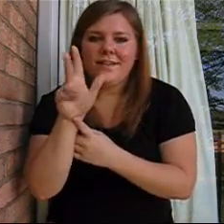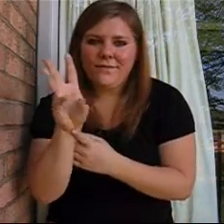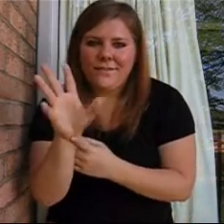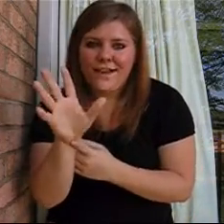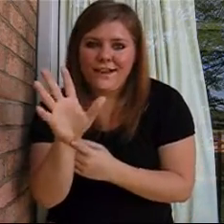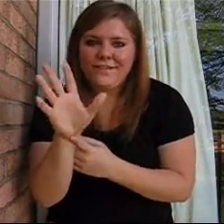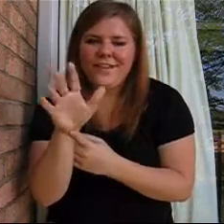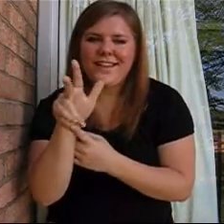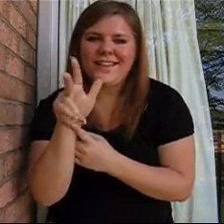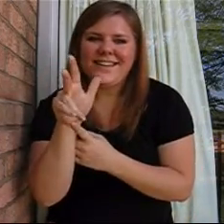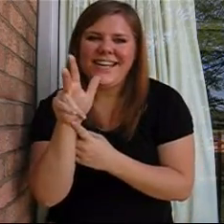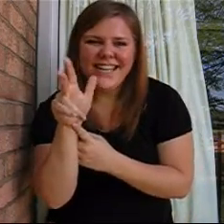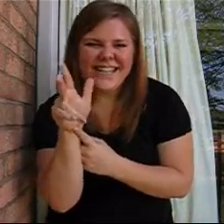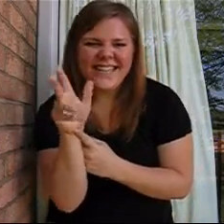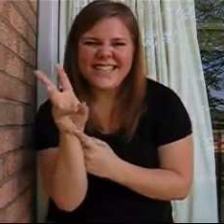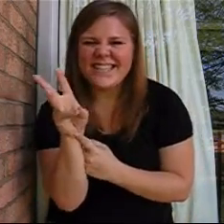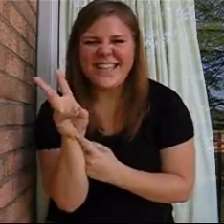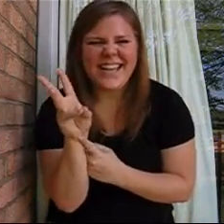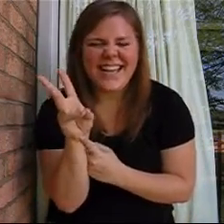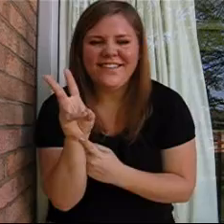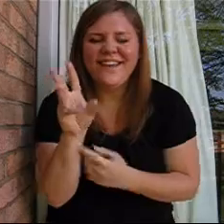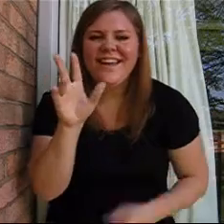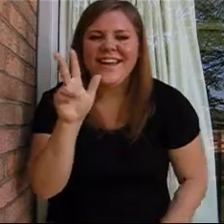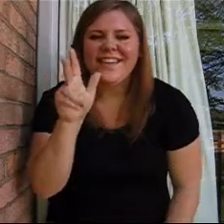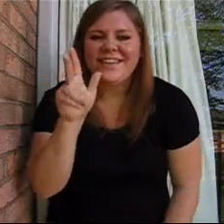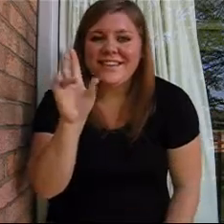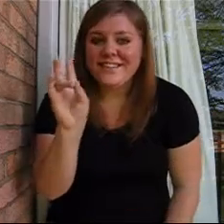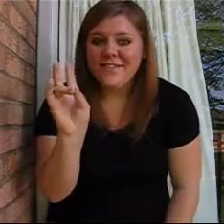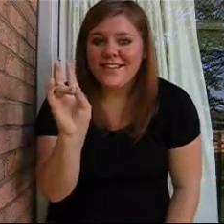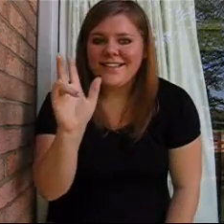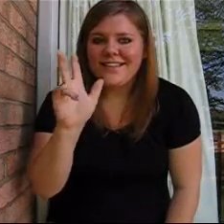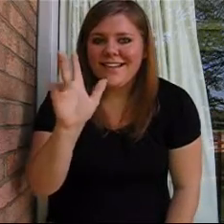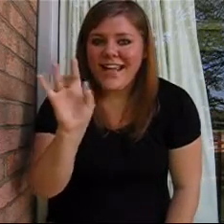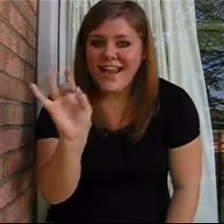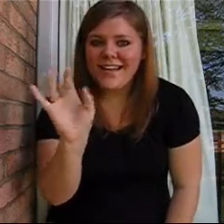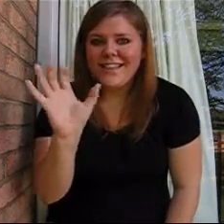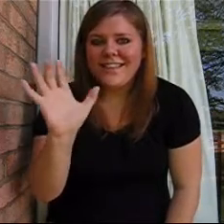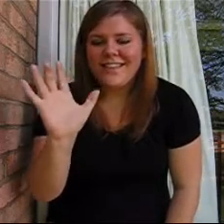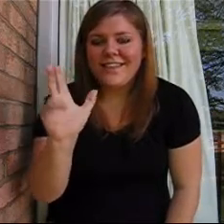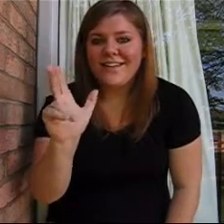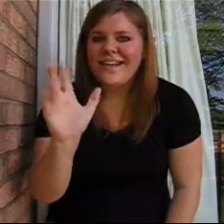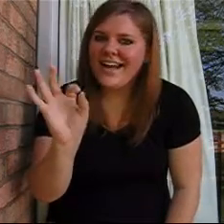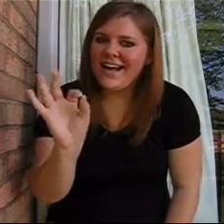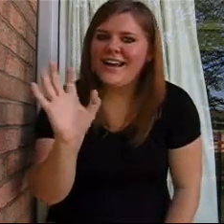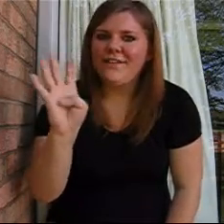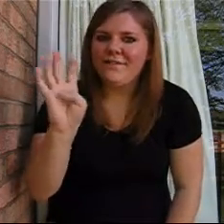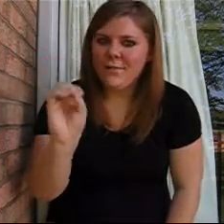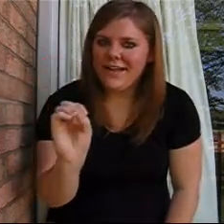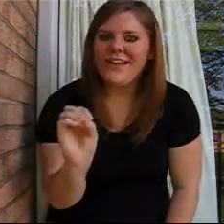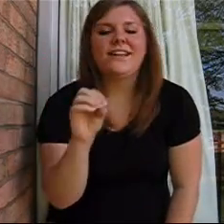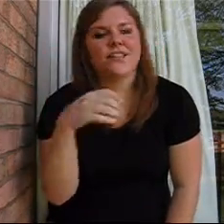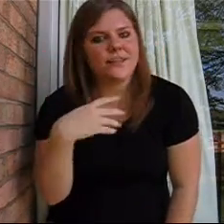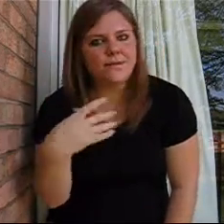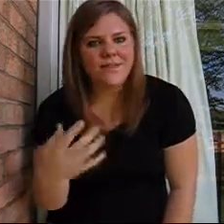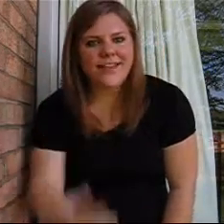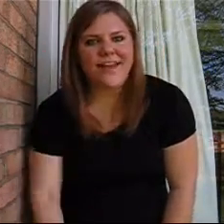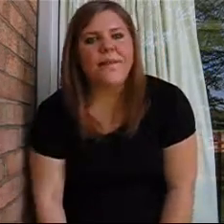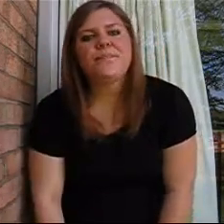35, 36, I can't count. 37, 38, 39, and 40. And just keep going like that.